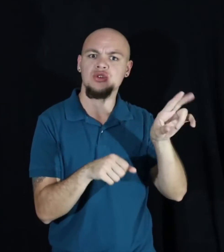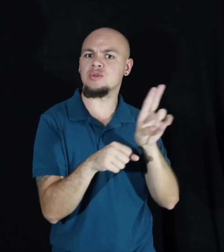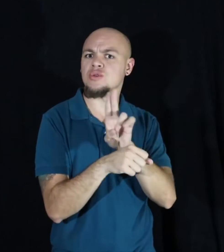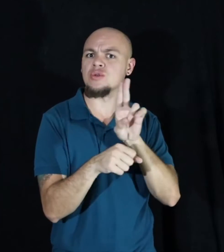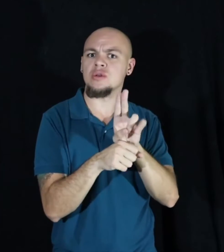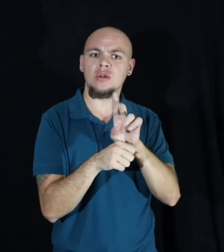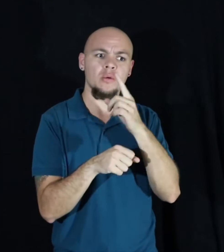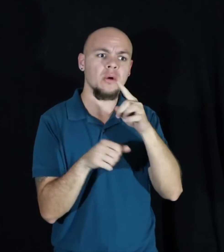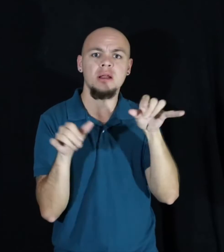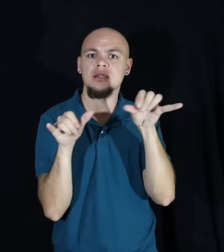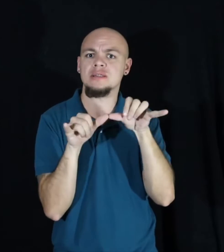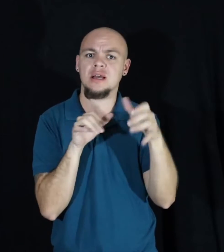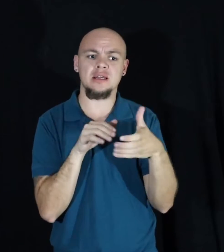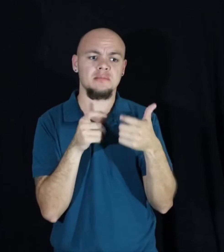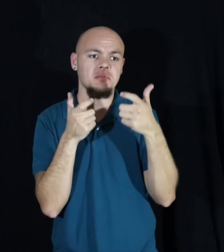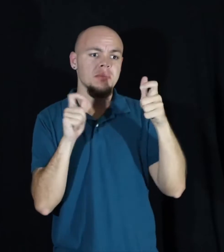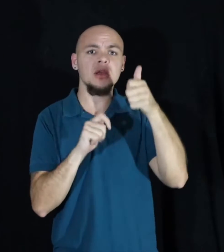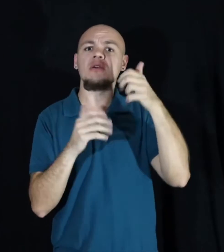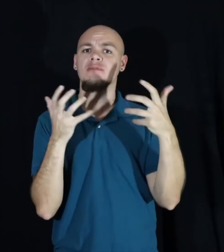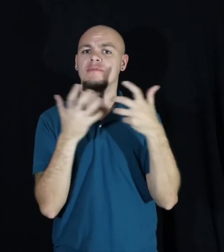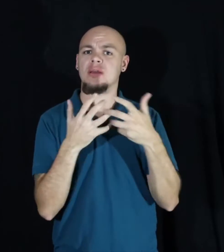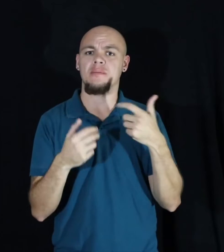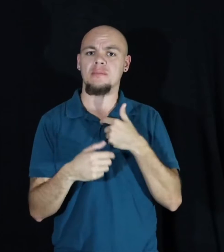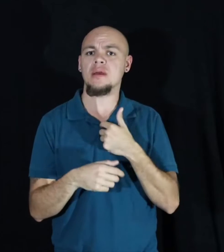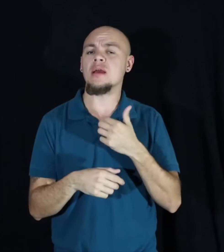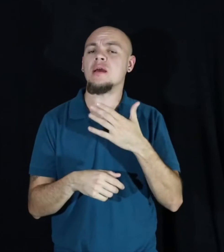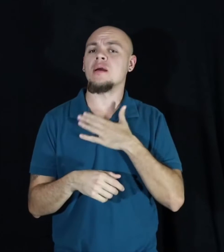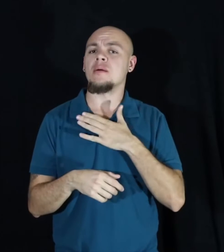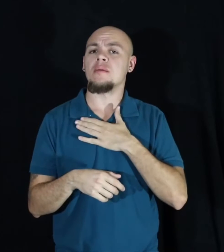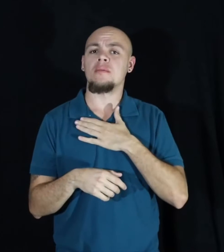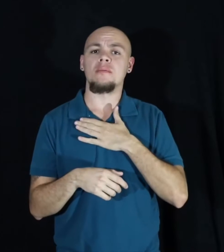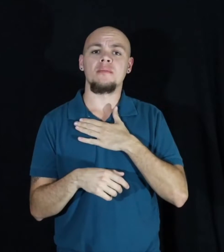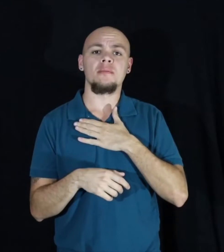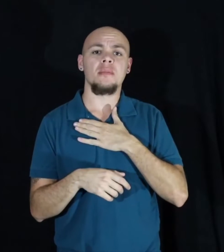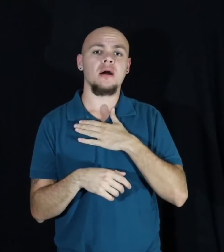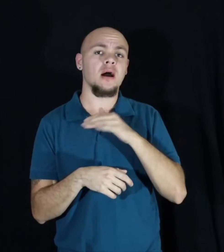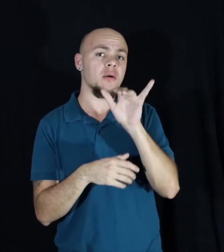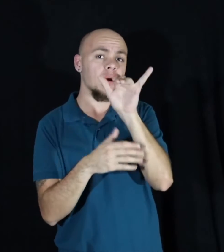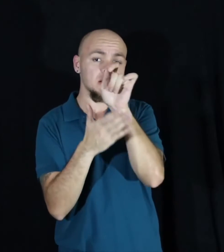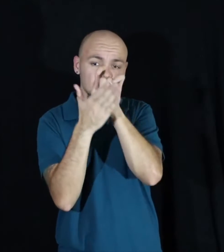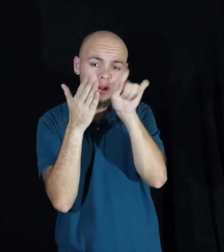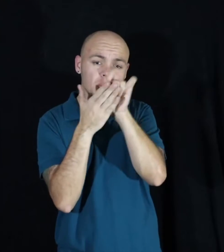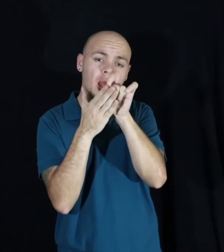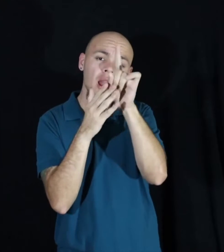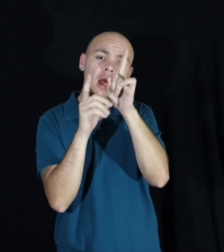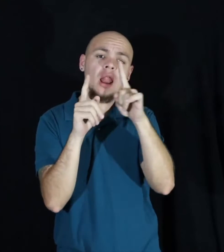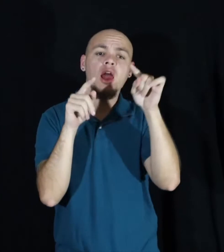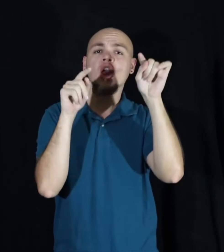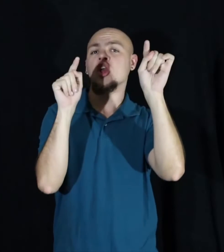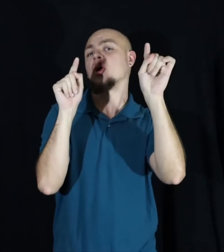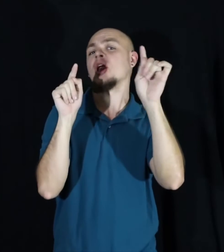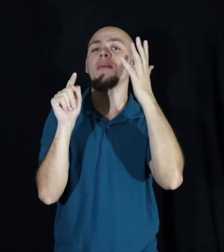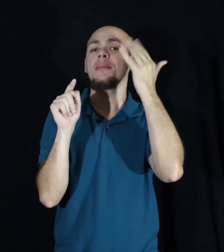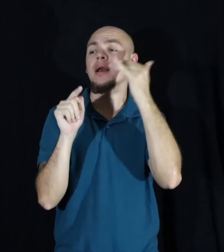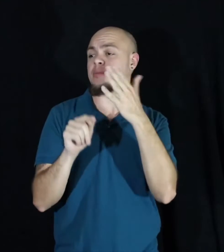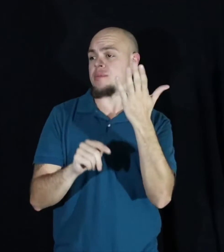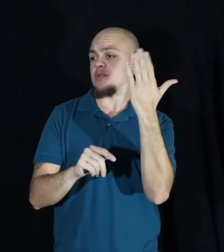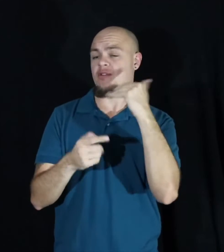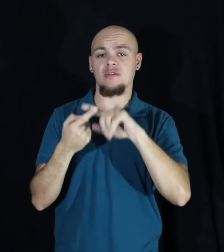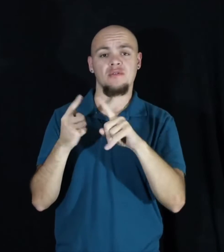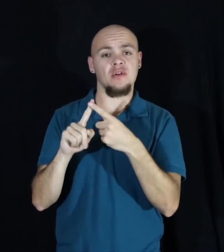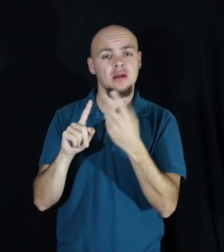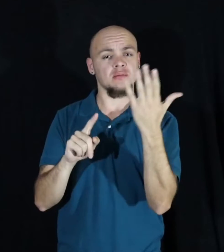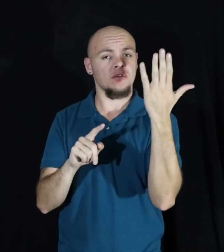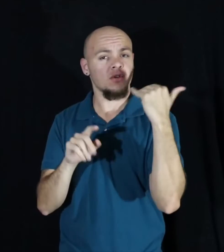size bigger to fit me. My whys when I write, they curl at the edges because my old friend used to. My hair